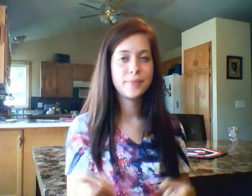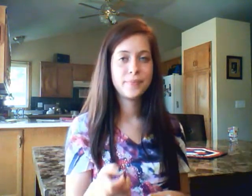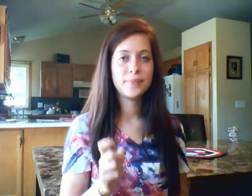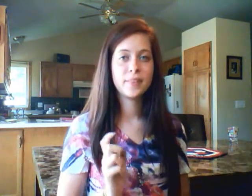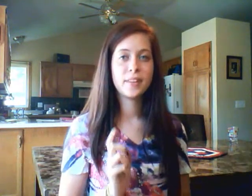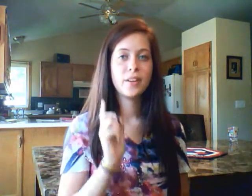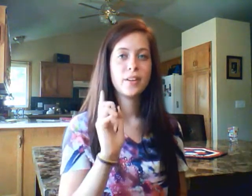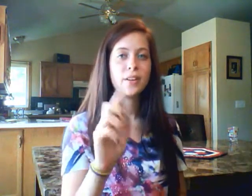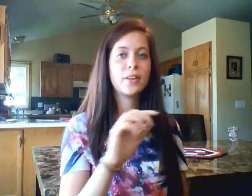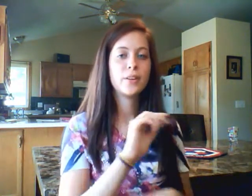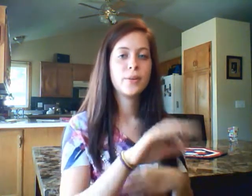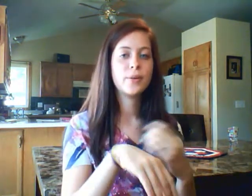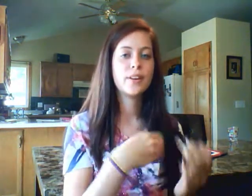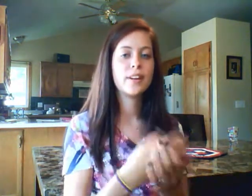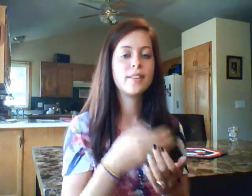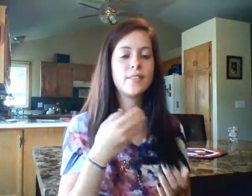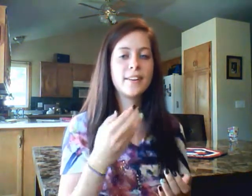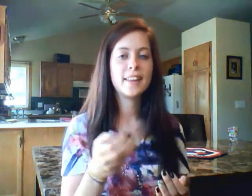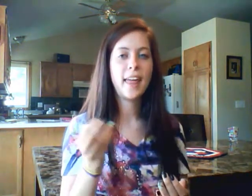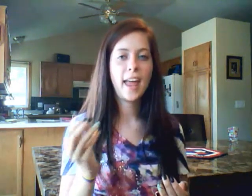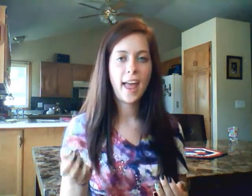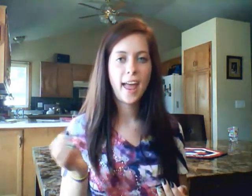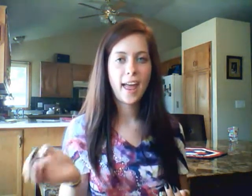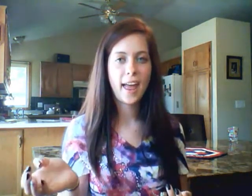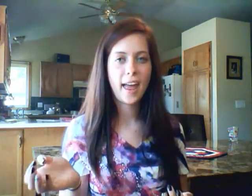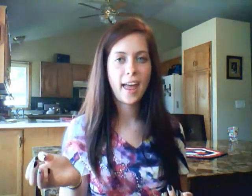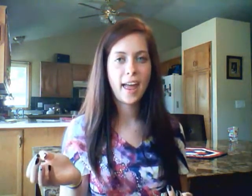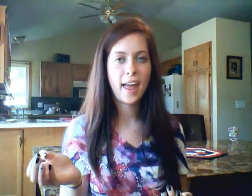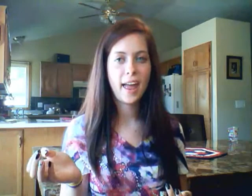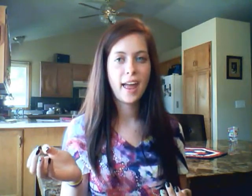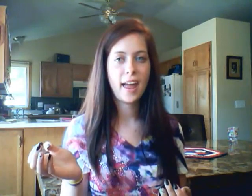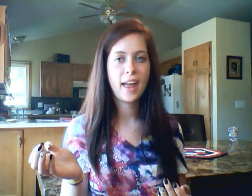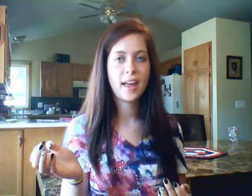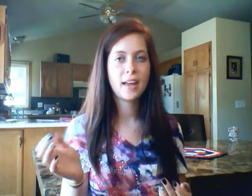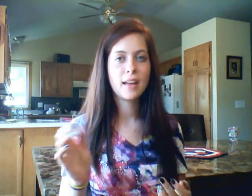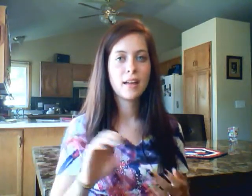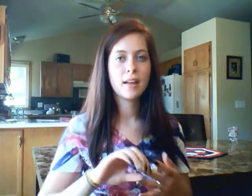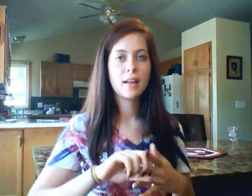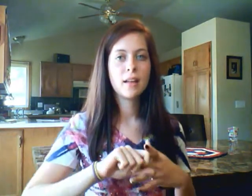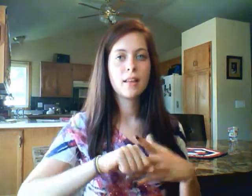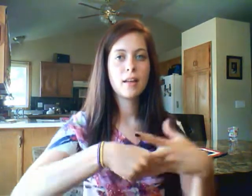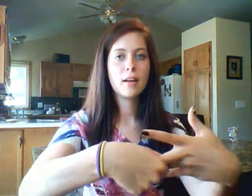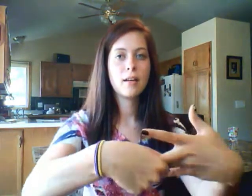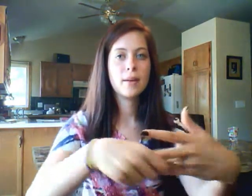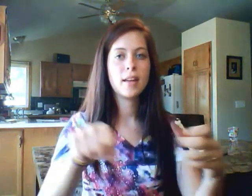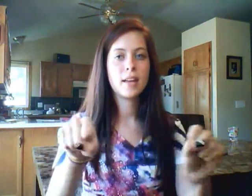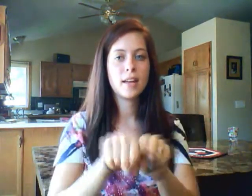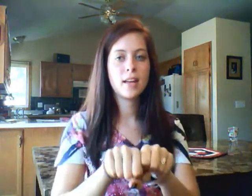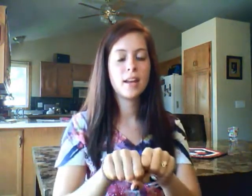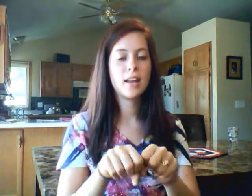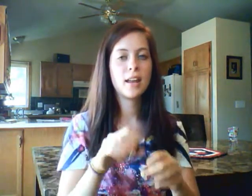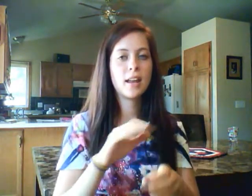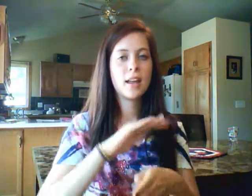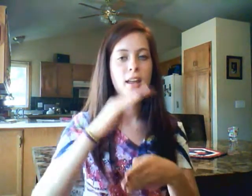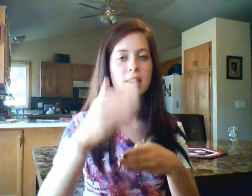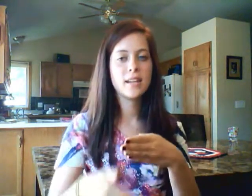You are everything, the beginning and